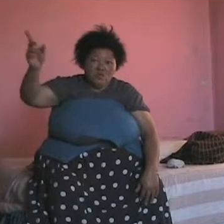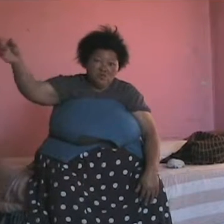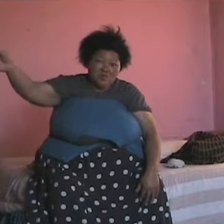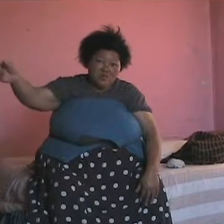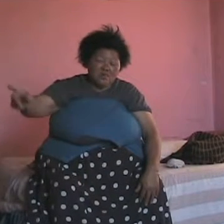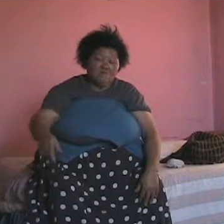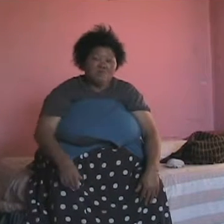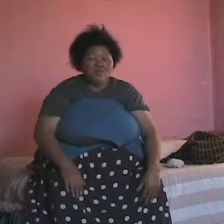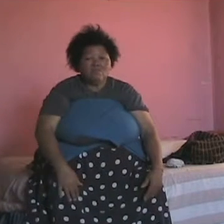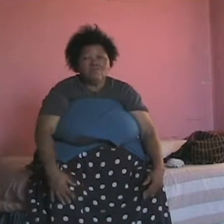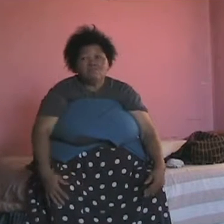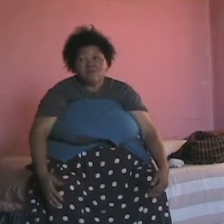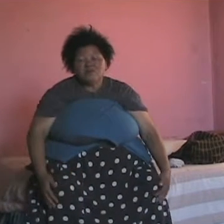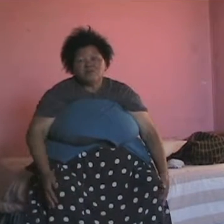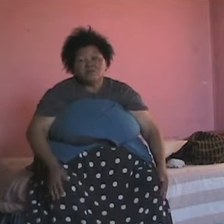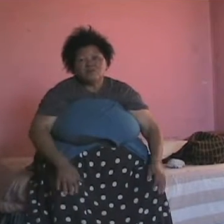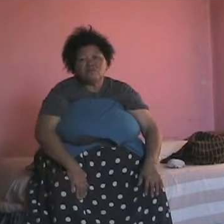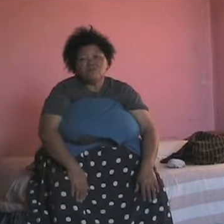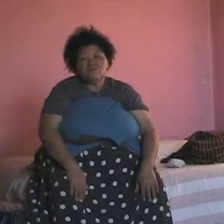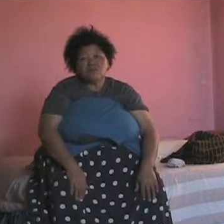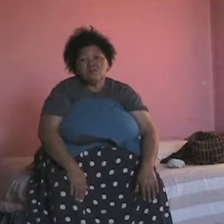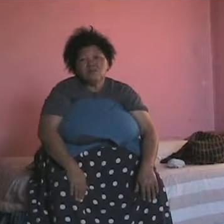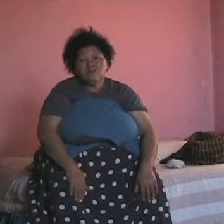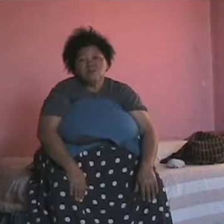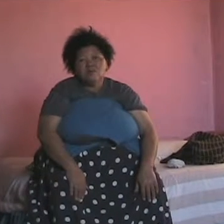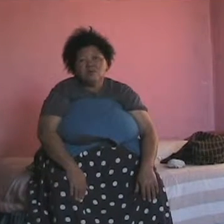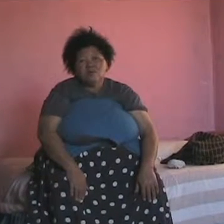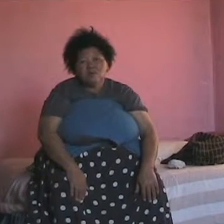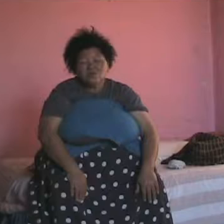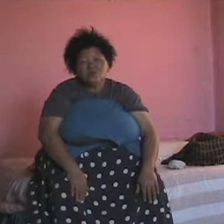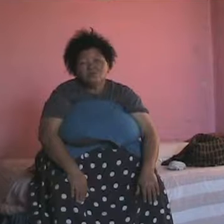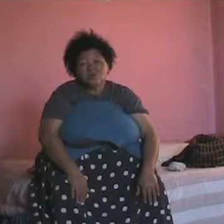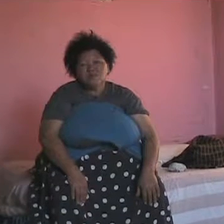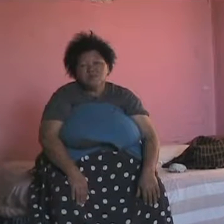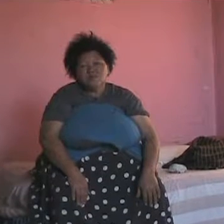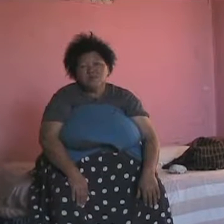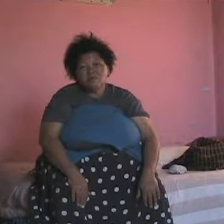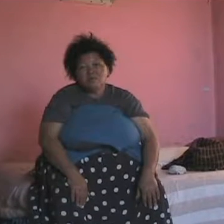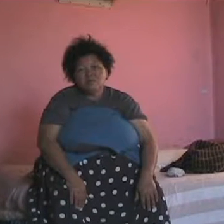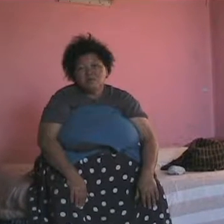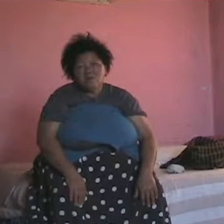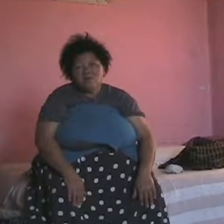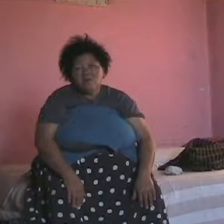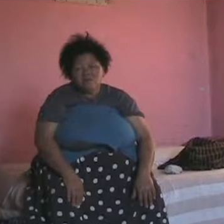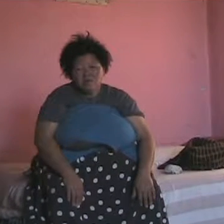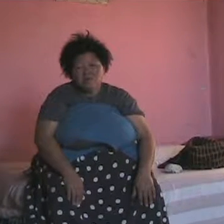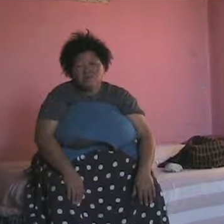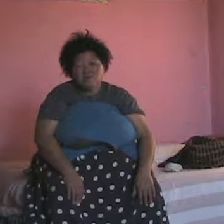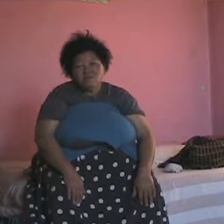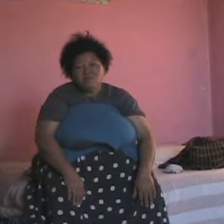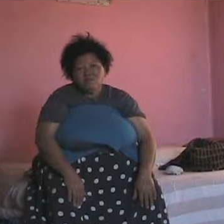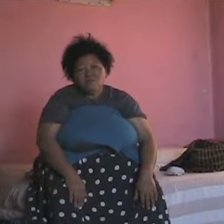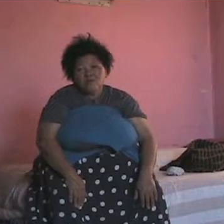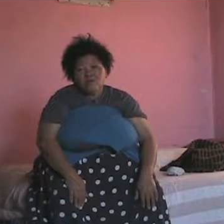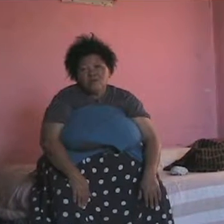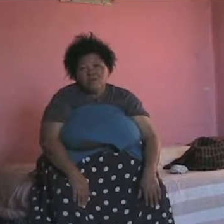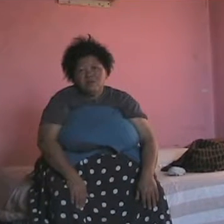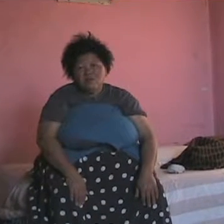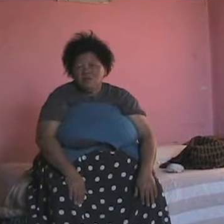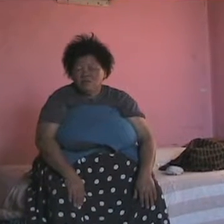It's not the mother, sister of hers. He knows that. It's good. Yes. He's such a good boy. He is